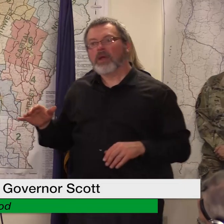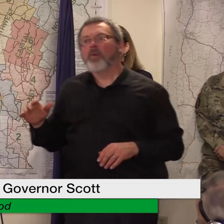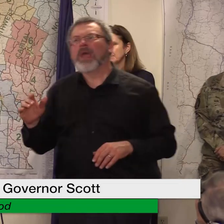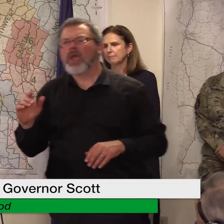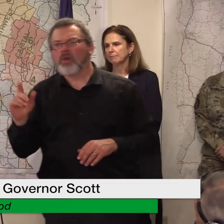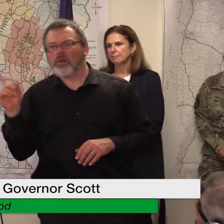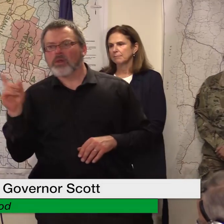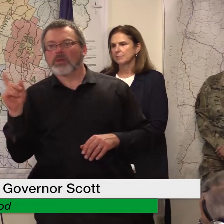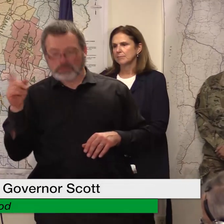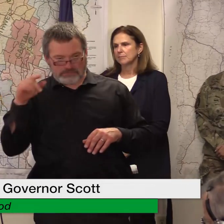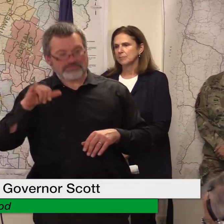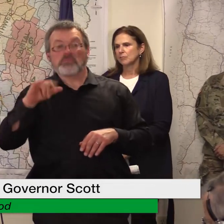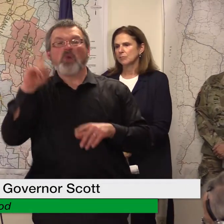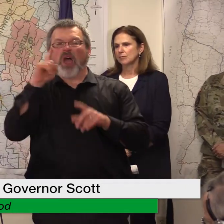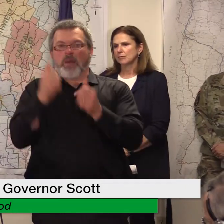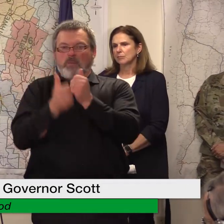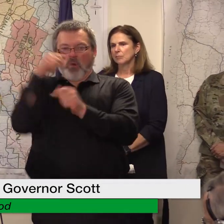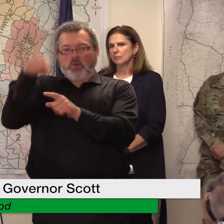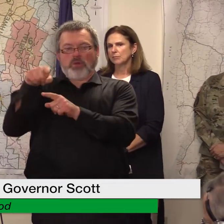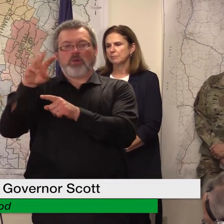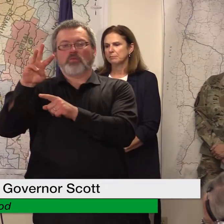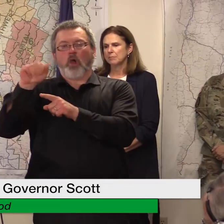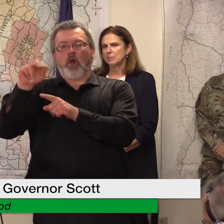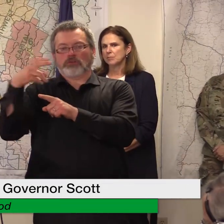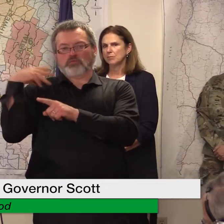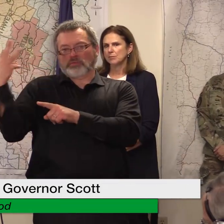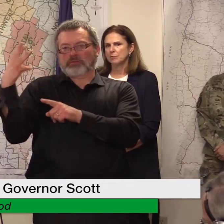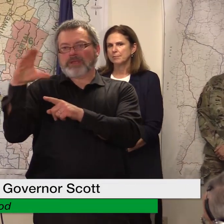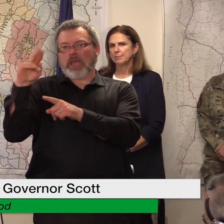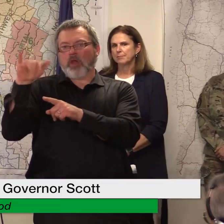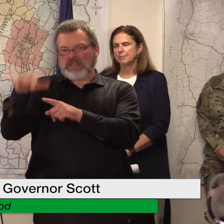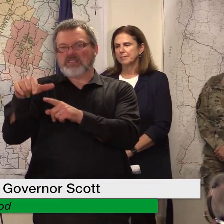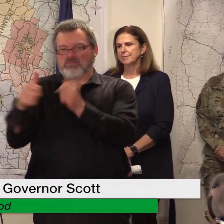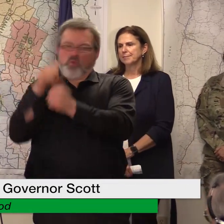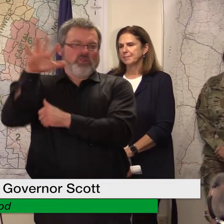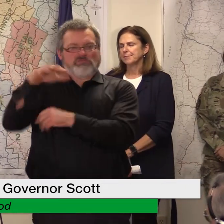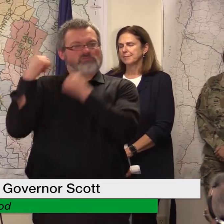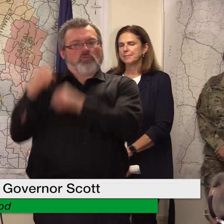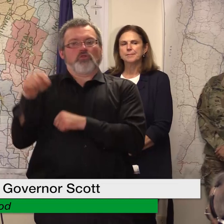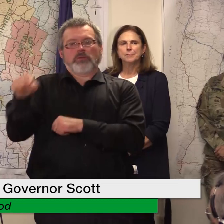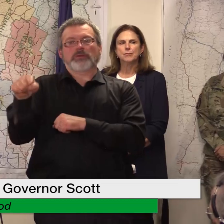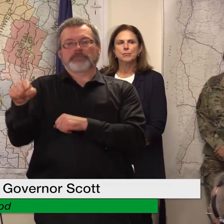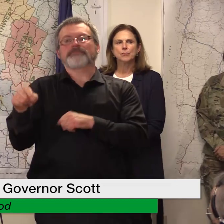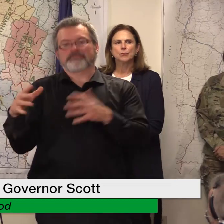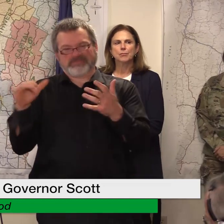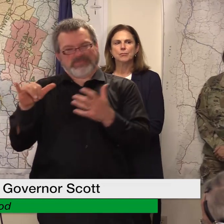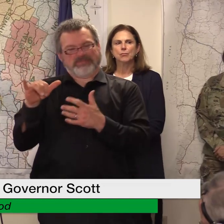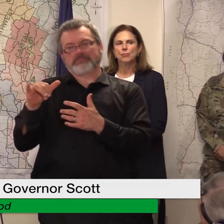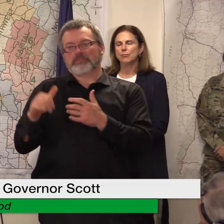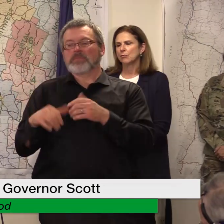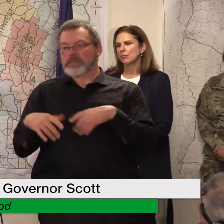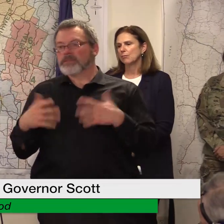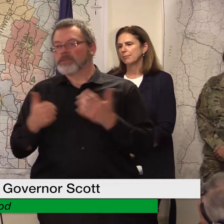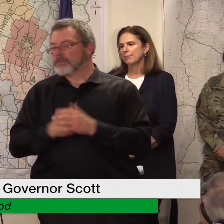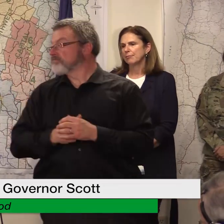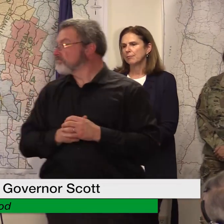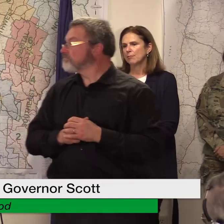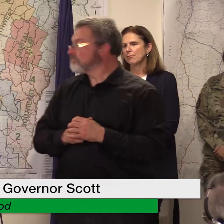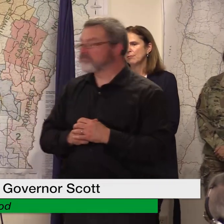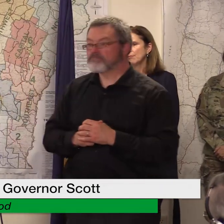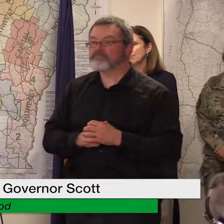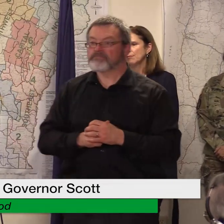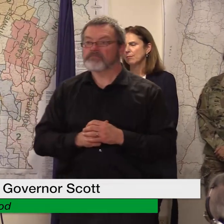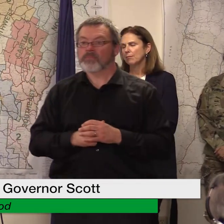damage and the most displacement so in and around the area uh that weston's trailer